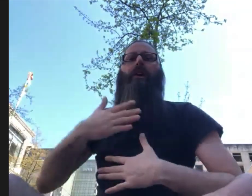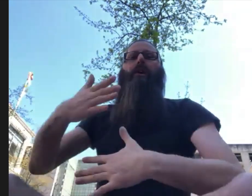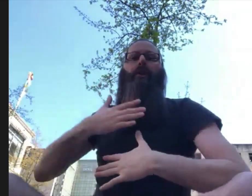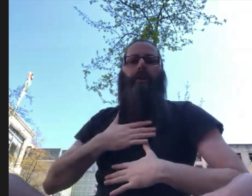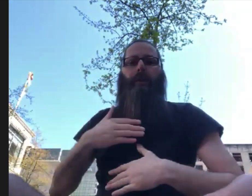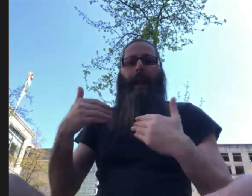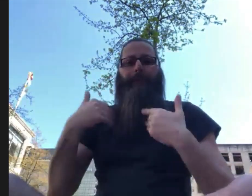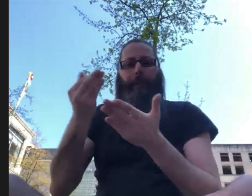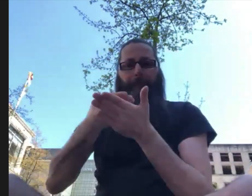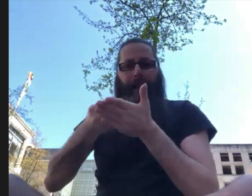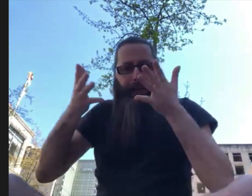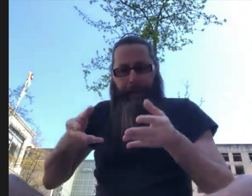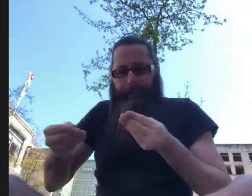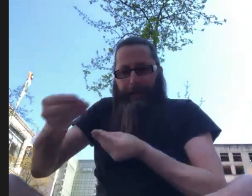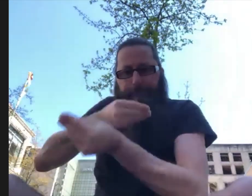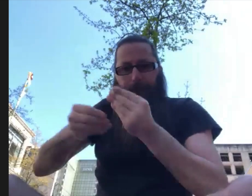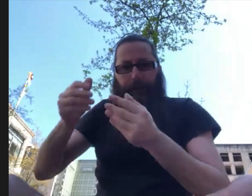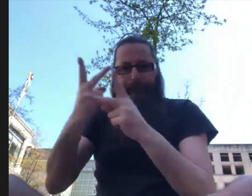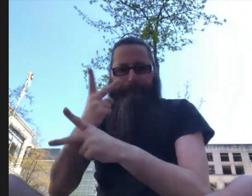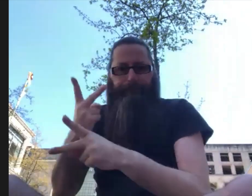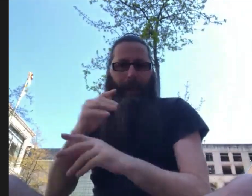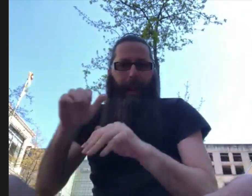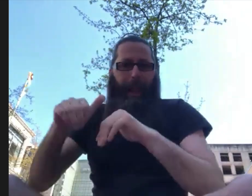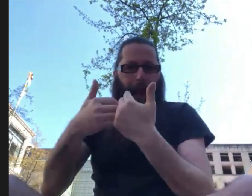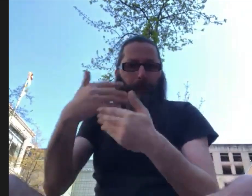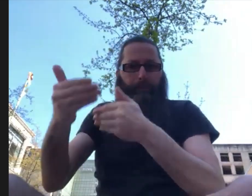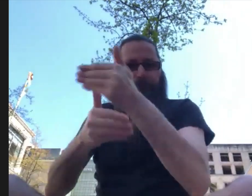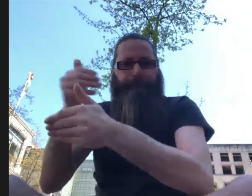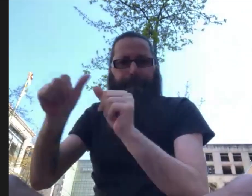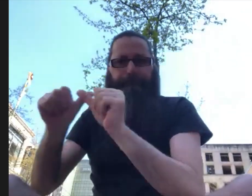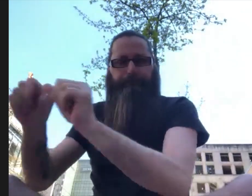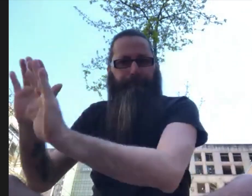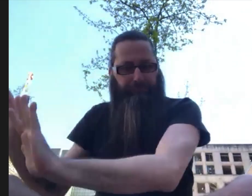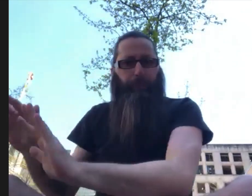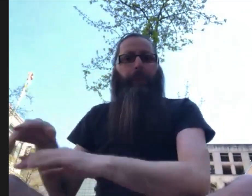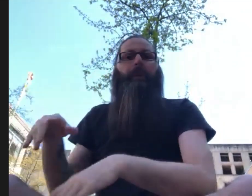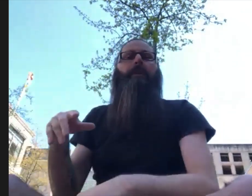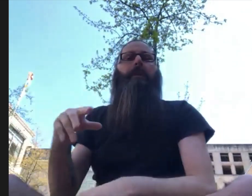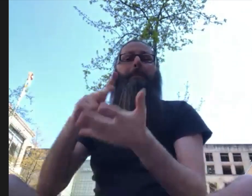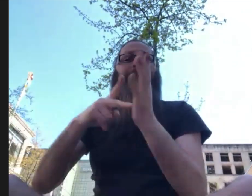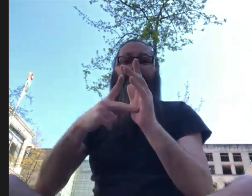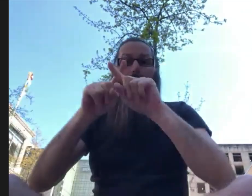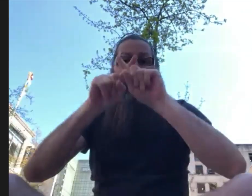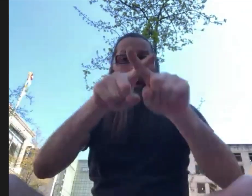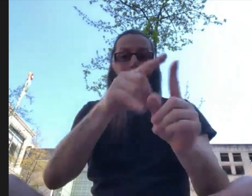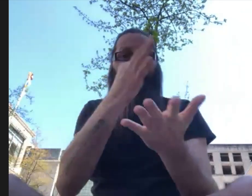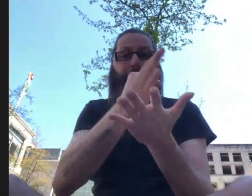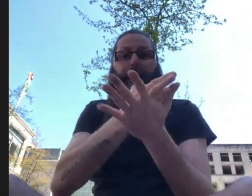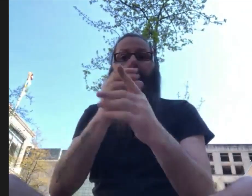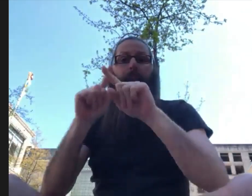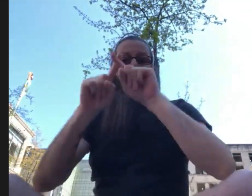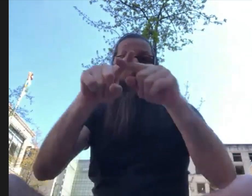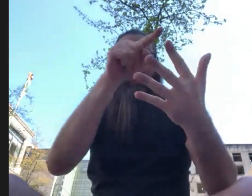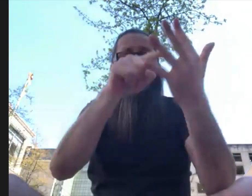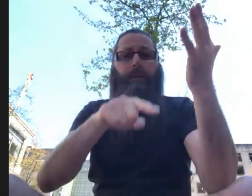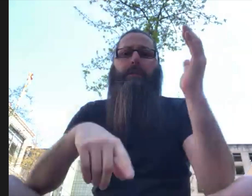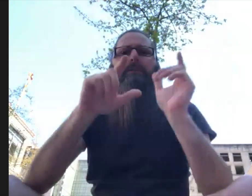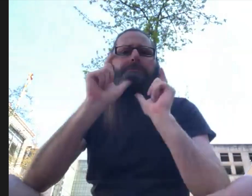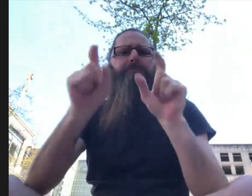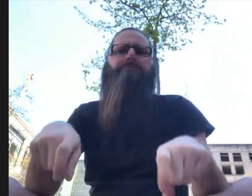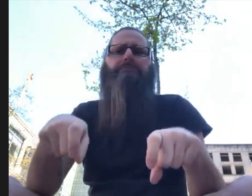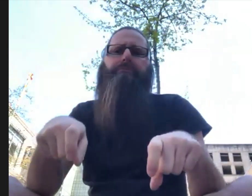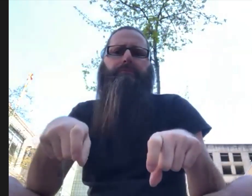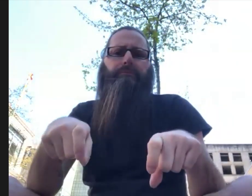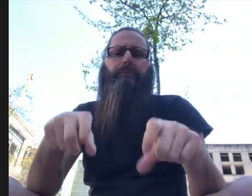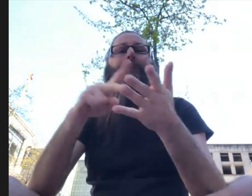There's different ways that we can allow our community members to breathe a little bit that our city then can breathe a little bit, not have to so much worry about